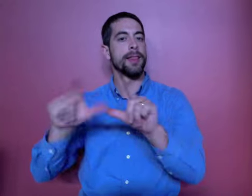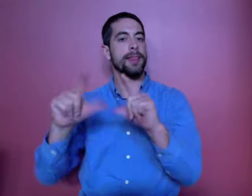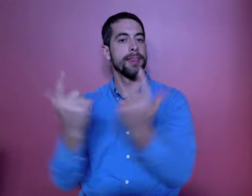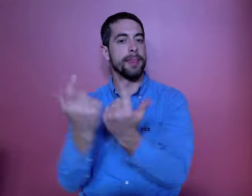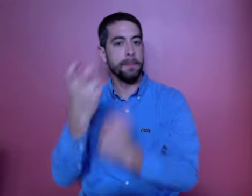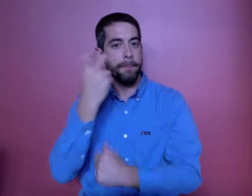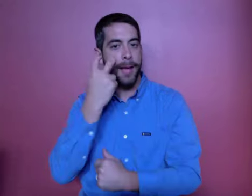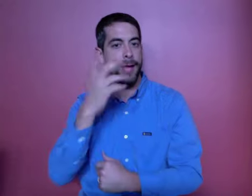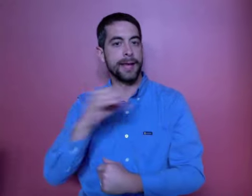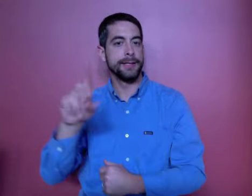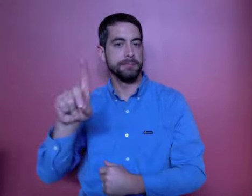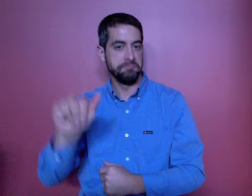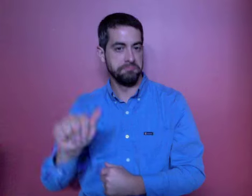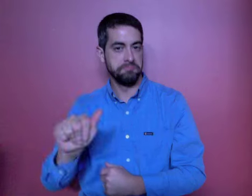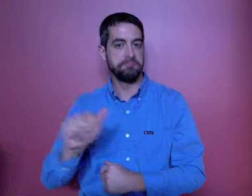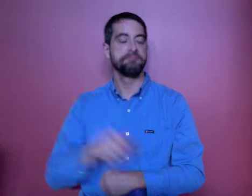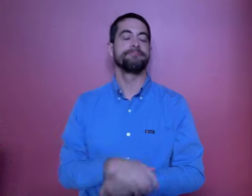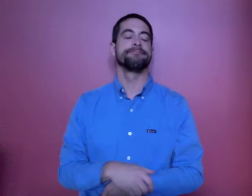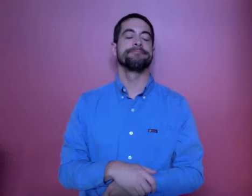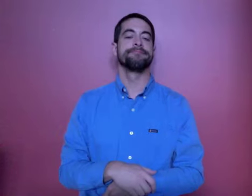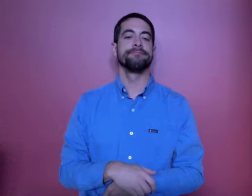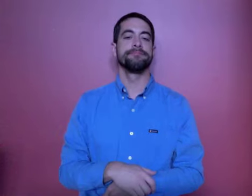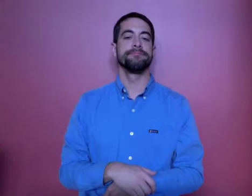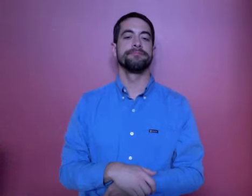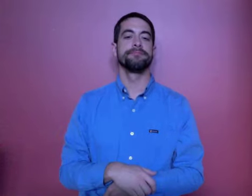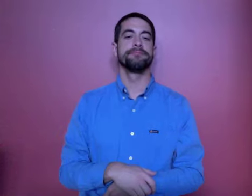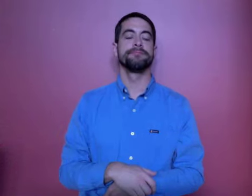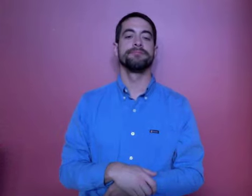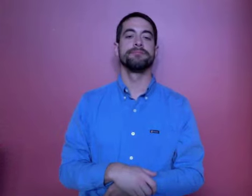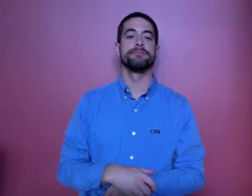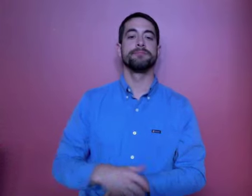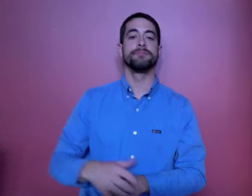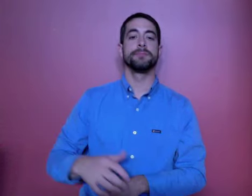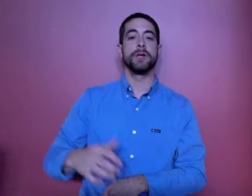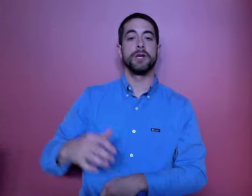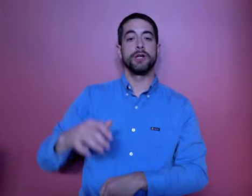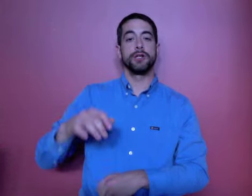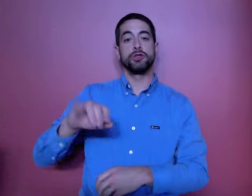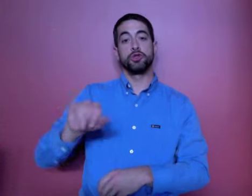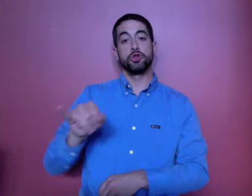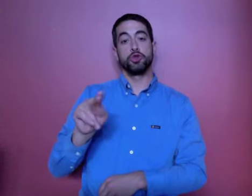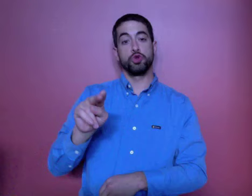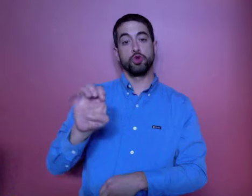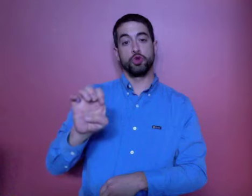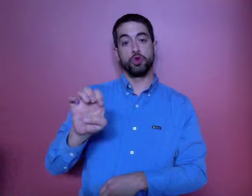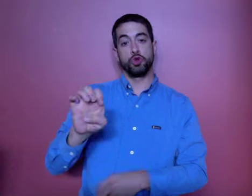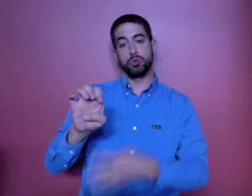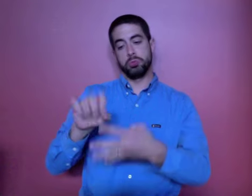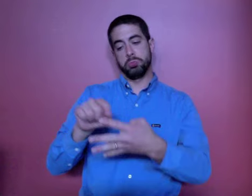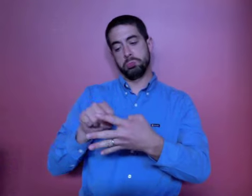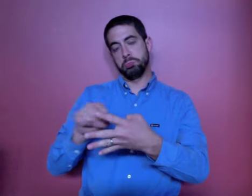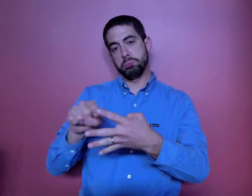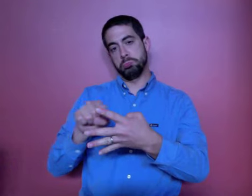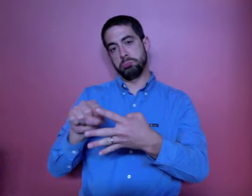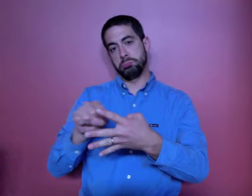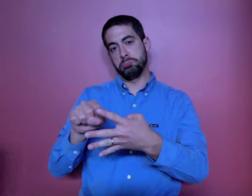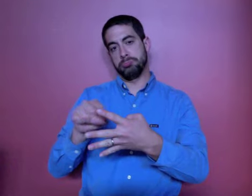early in June